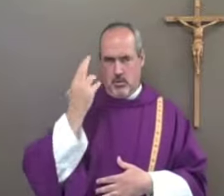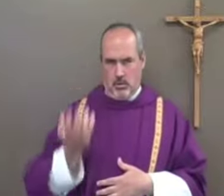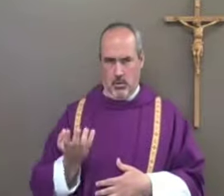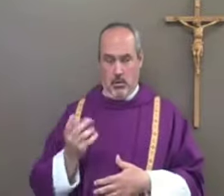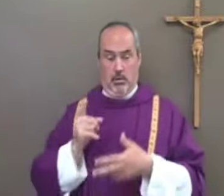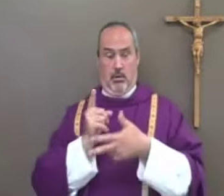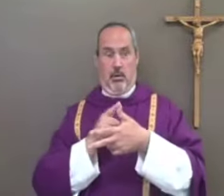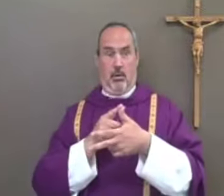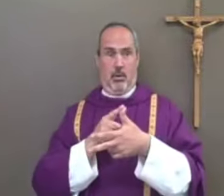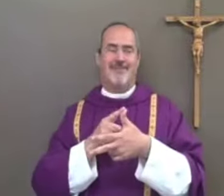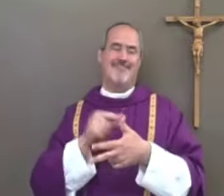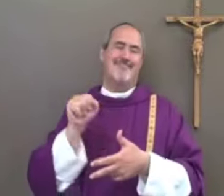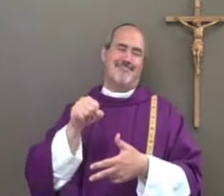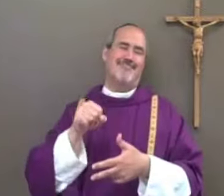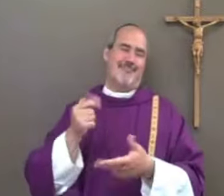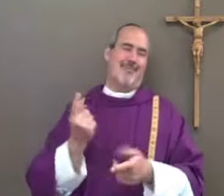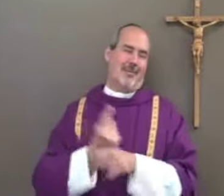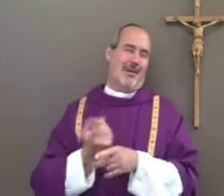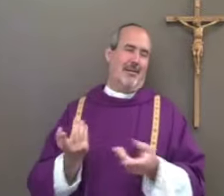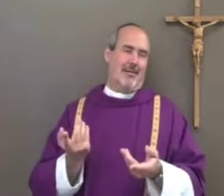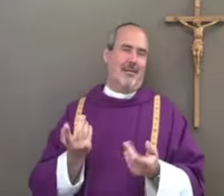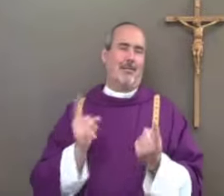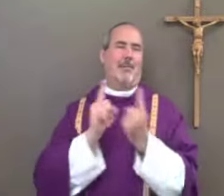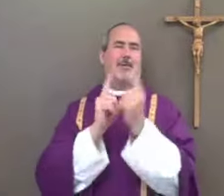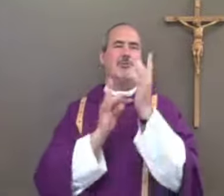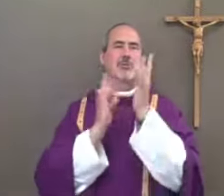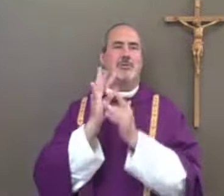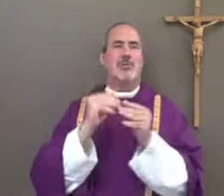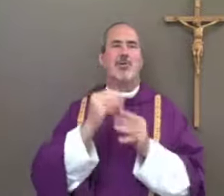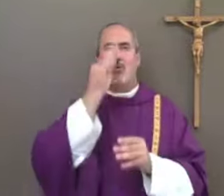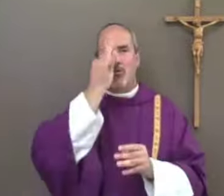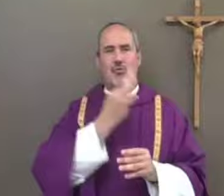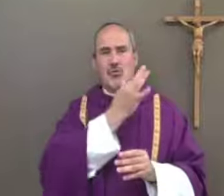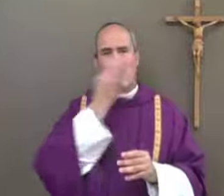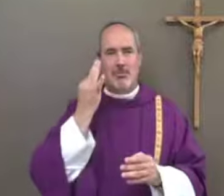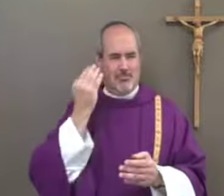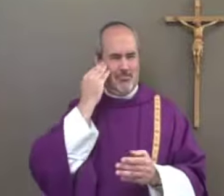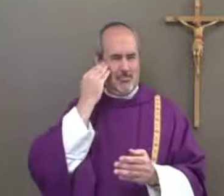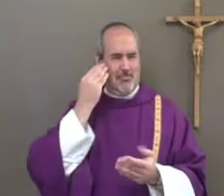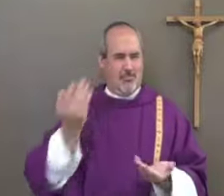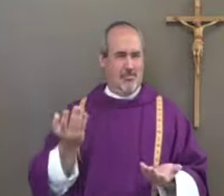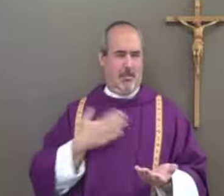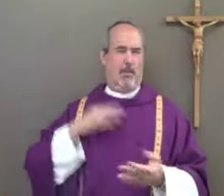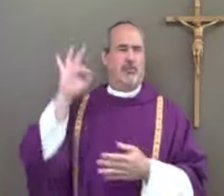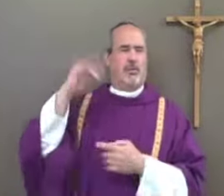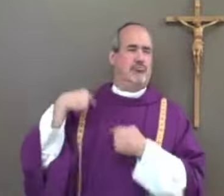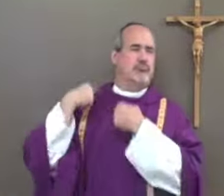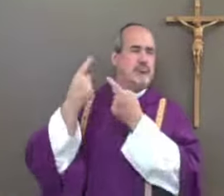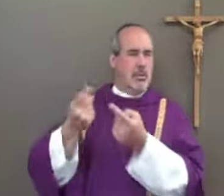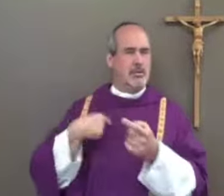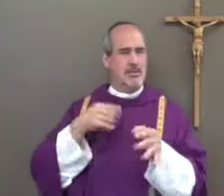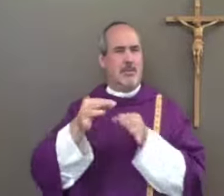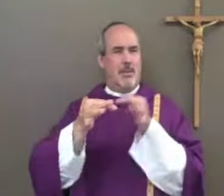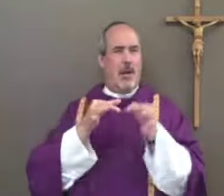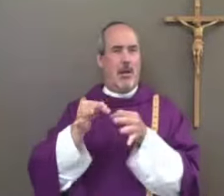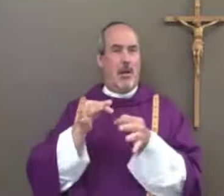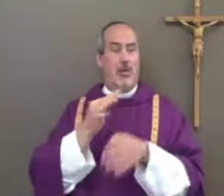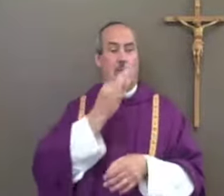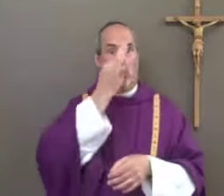And I'll give you three specific reasons why that's important. First, because we meet Jesus in the Eucharist. And I've talked about